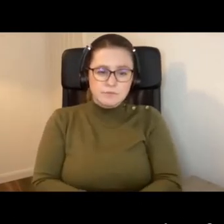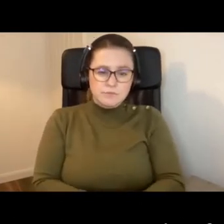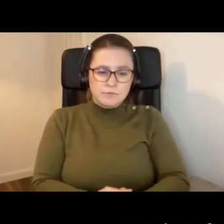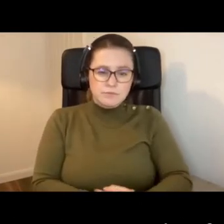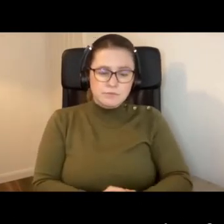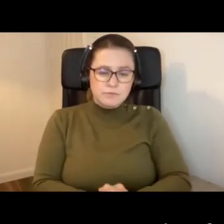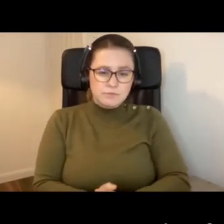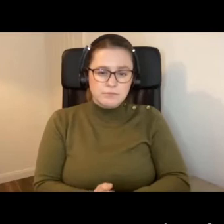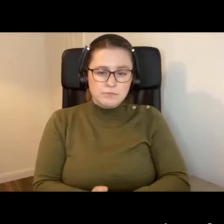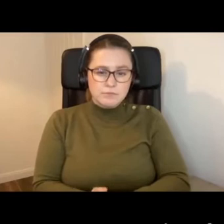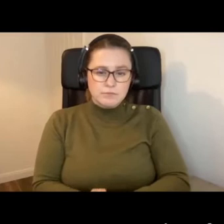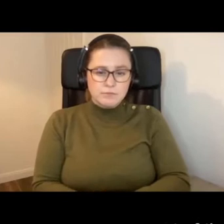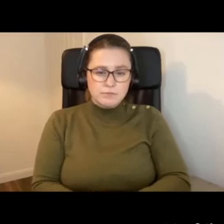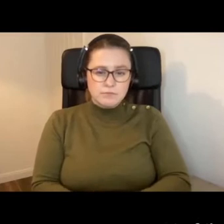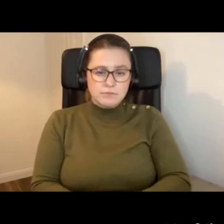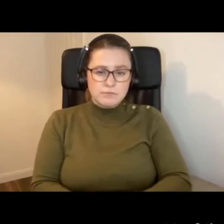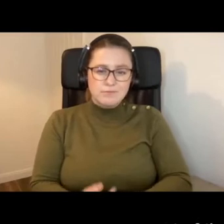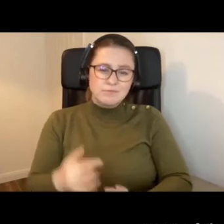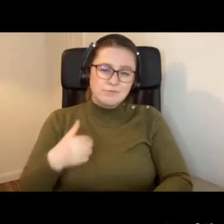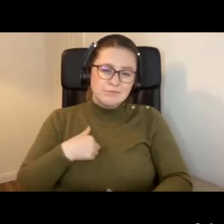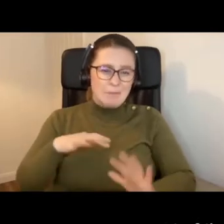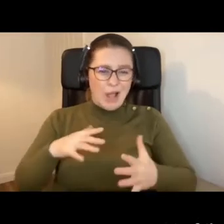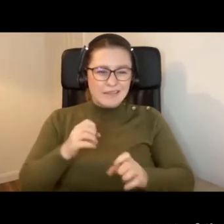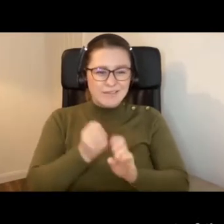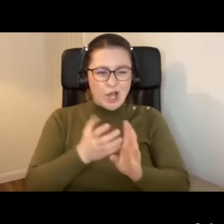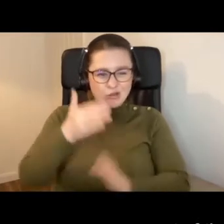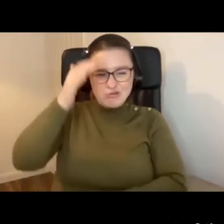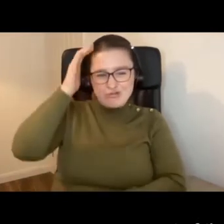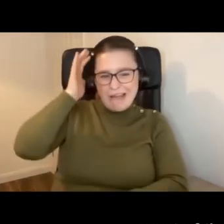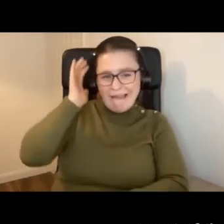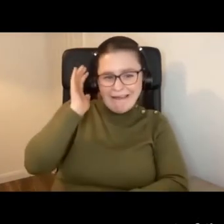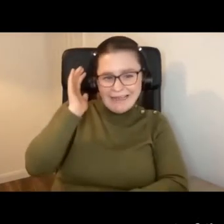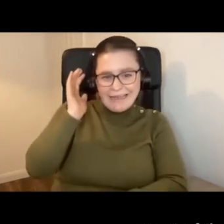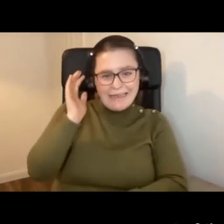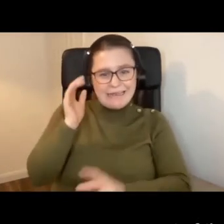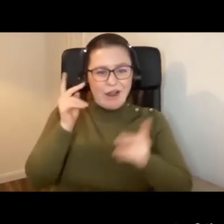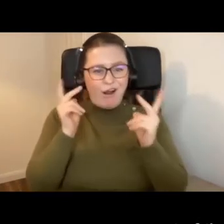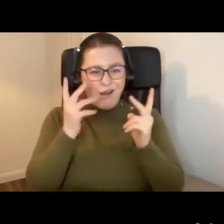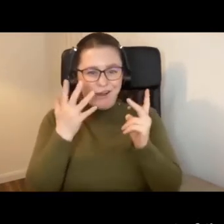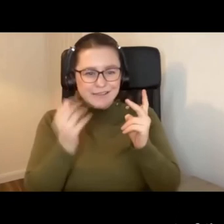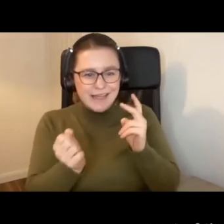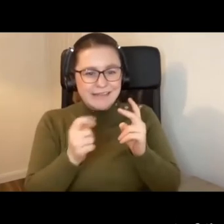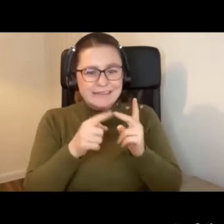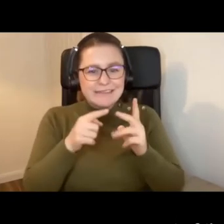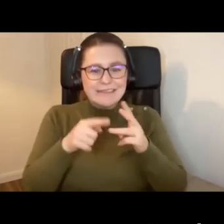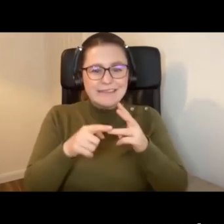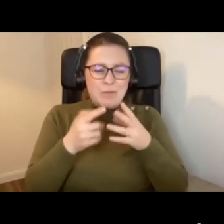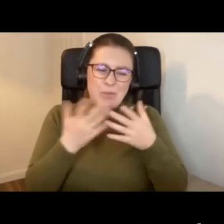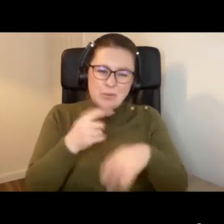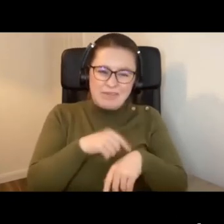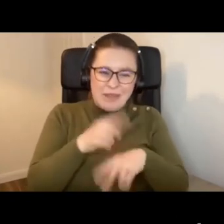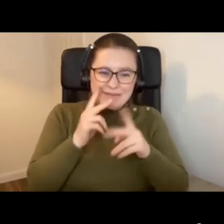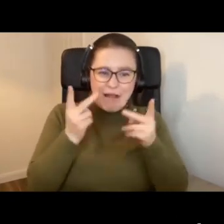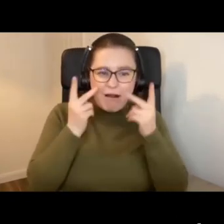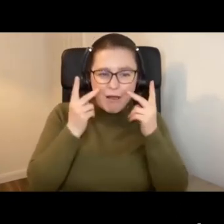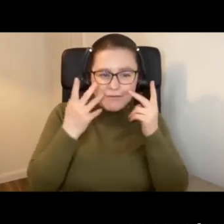I am sort of greying, wearing glasses most of the time you see